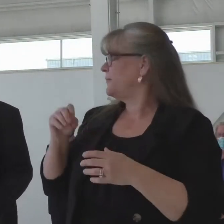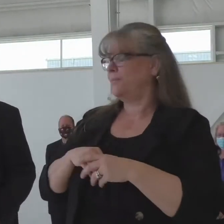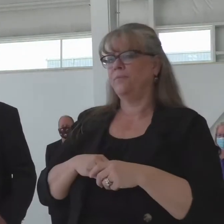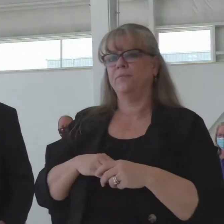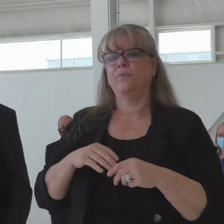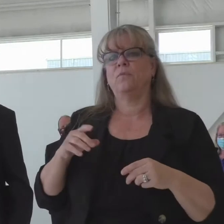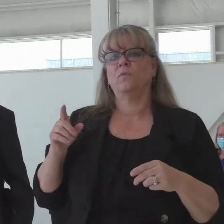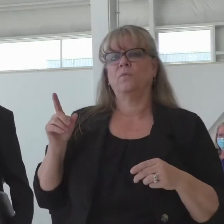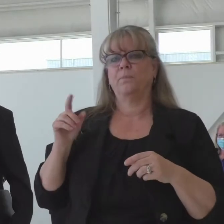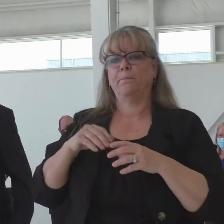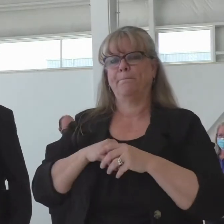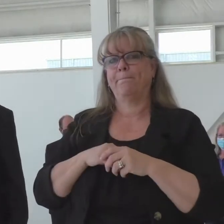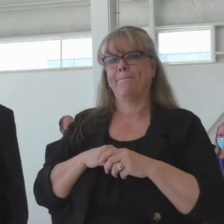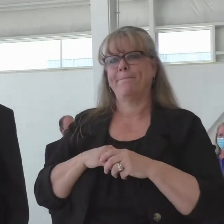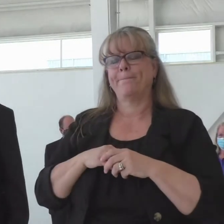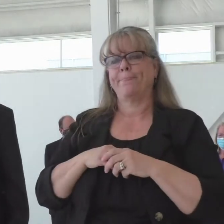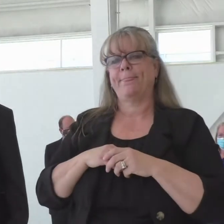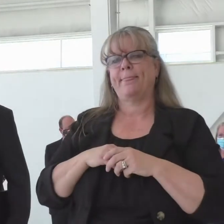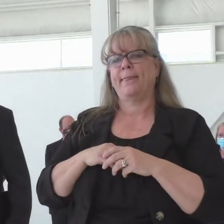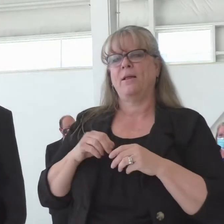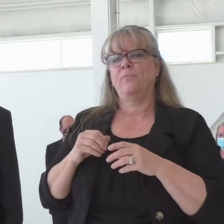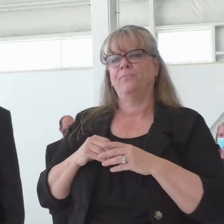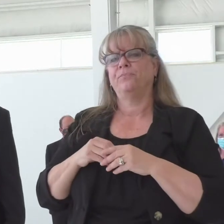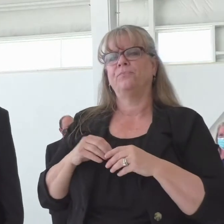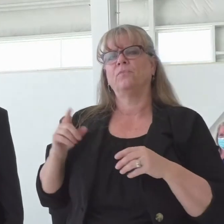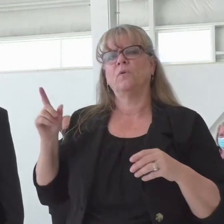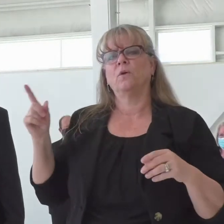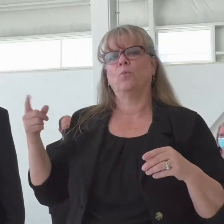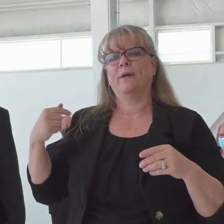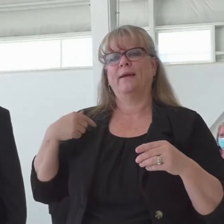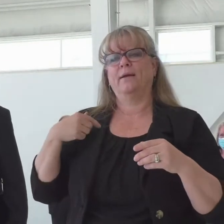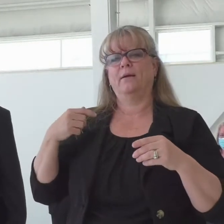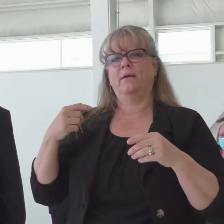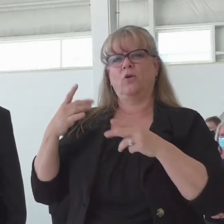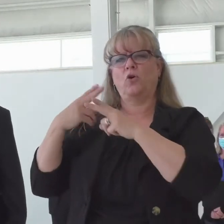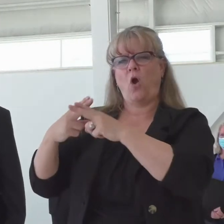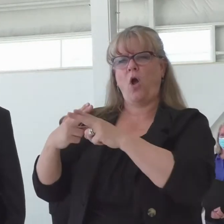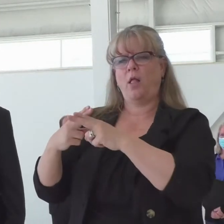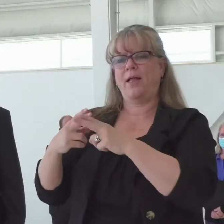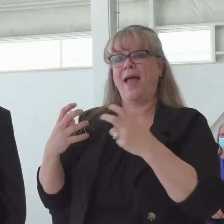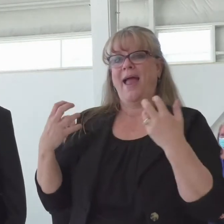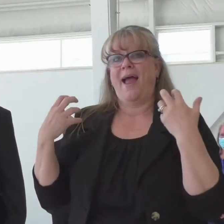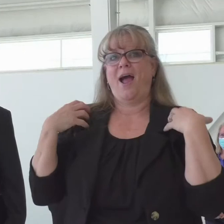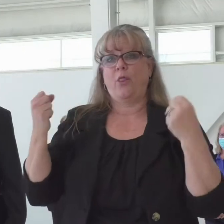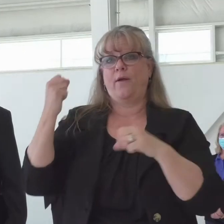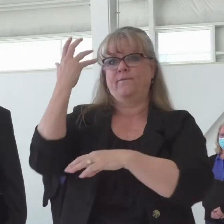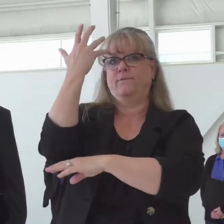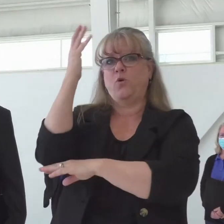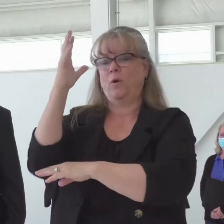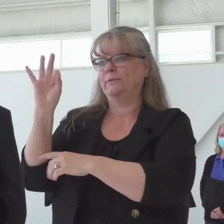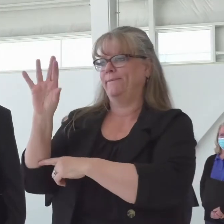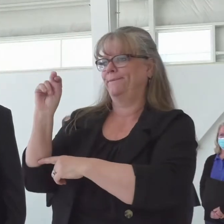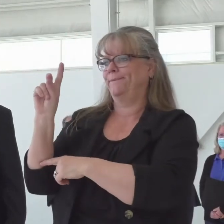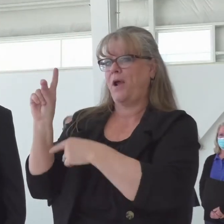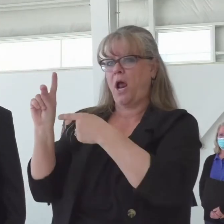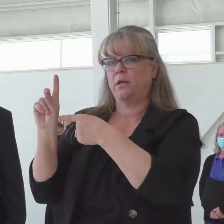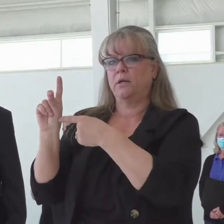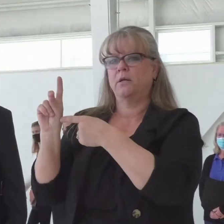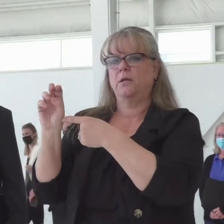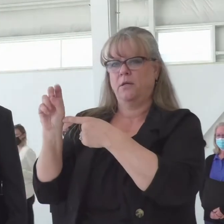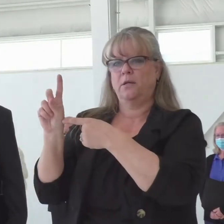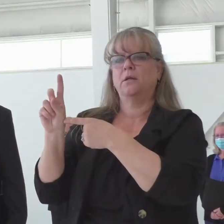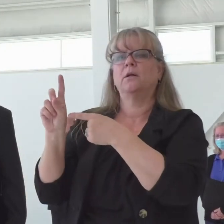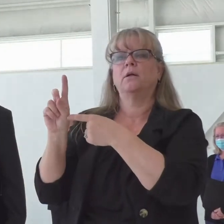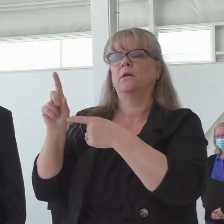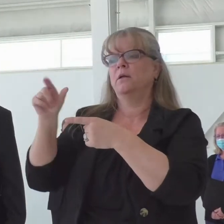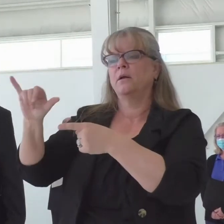So we have a fund called the Healthy Forest Environment Communities Fund. And in that, there's a revolving business loan fund. And that's been